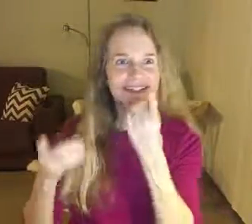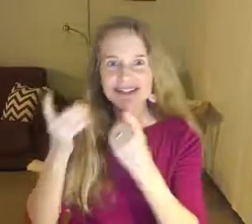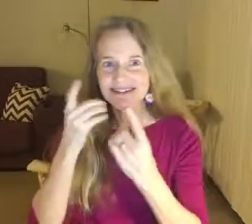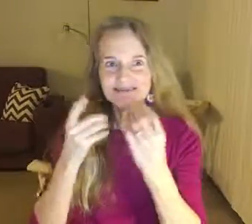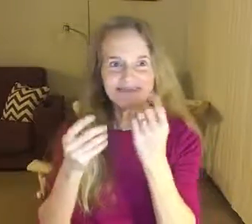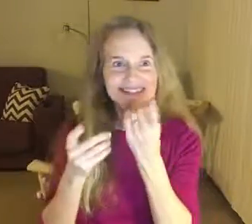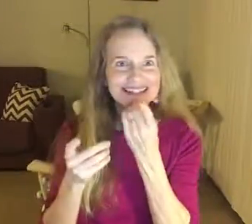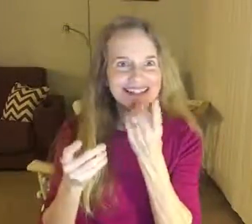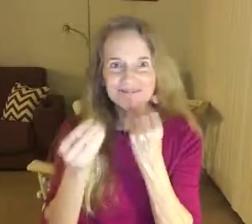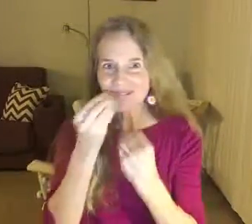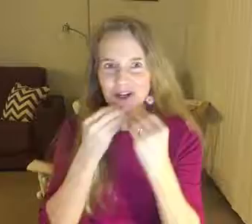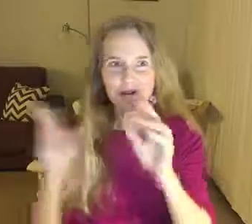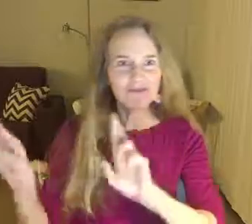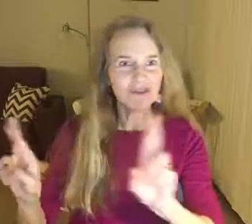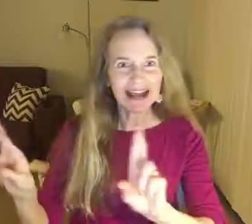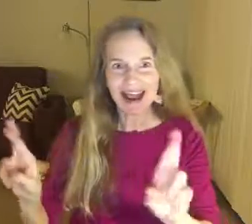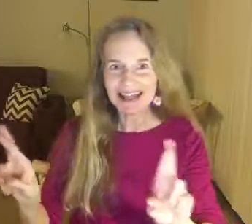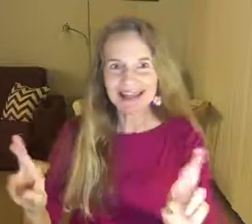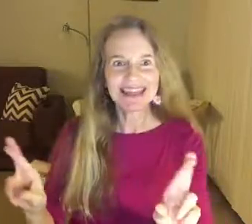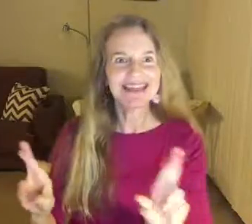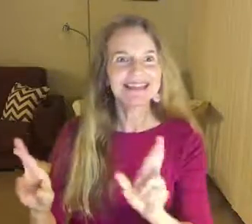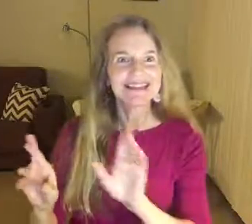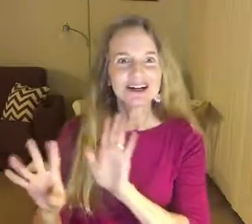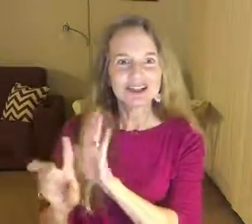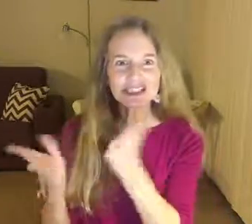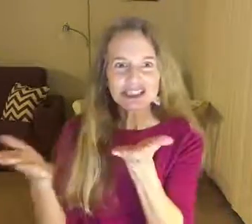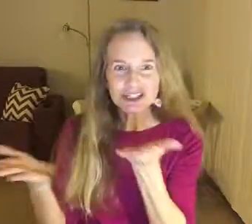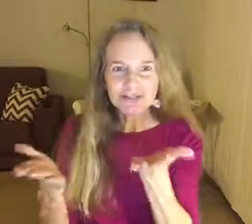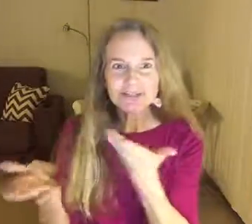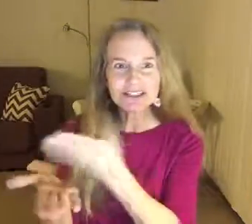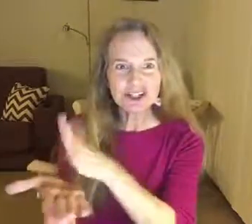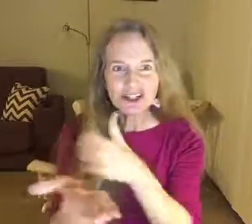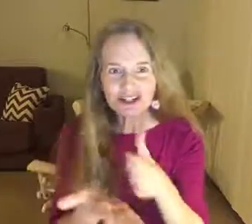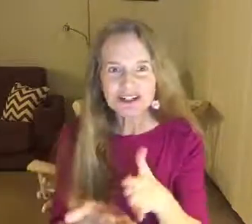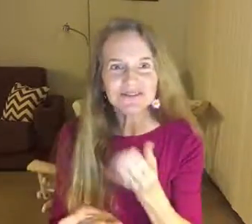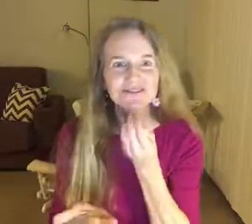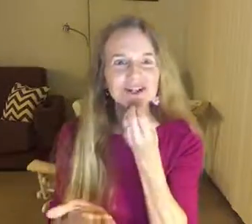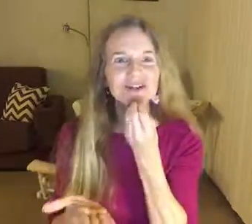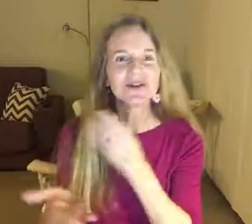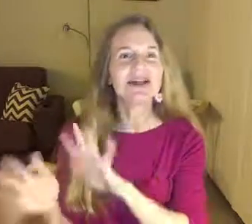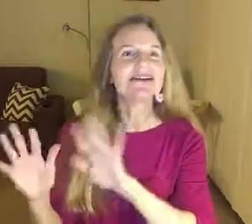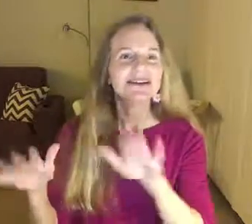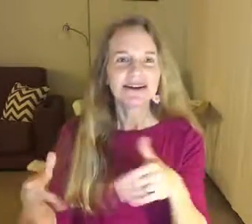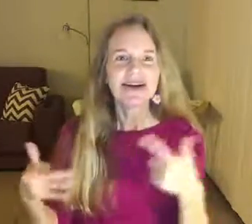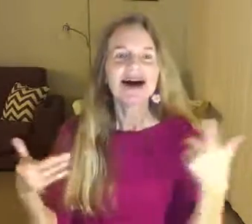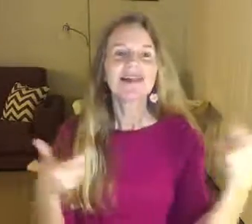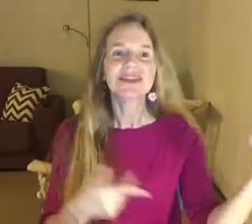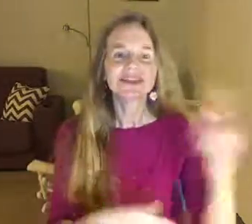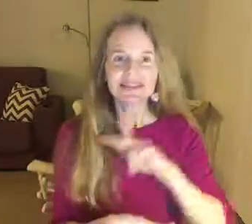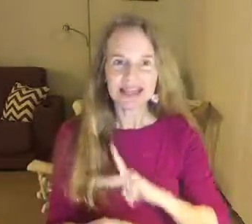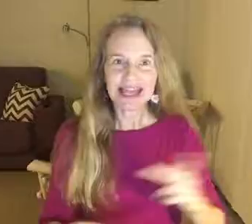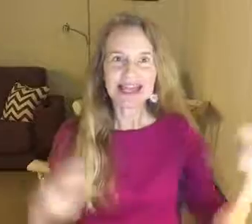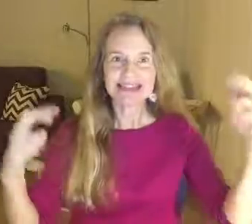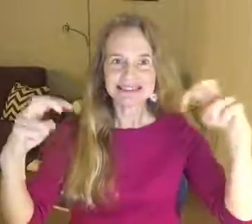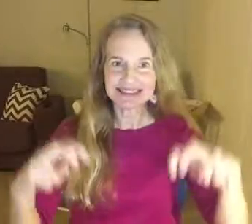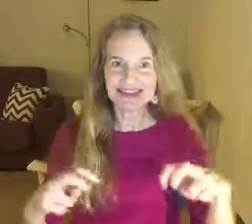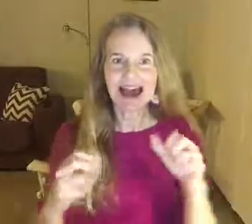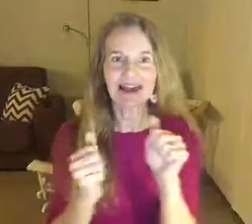food ready, her service cooking food, and then the king sat